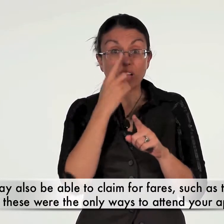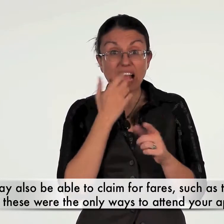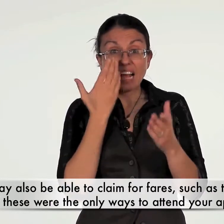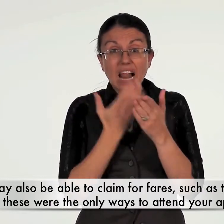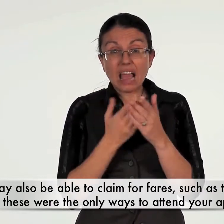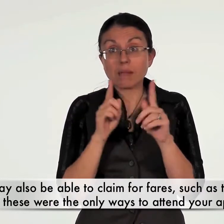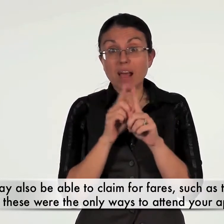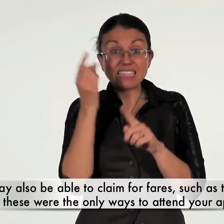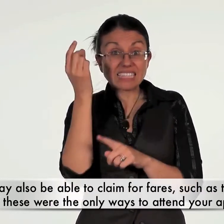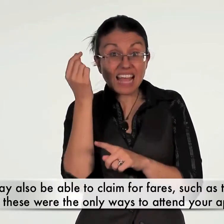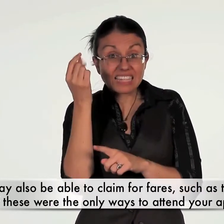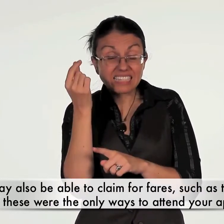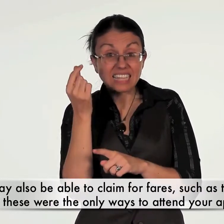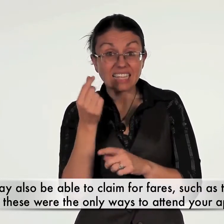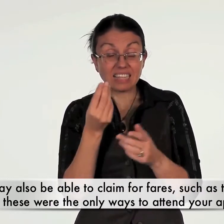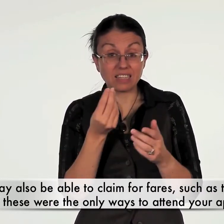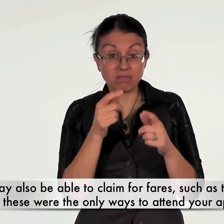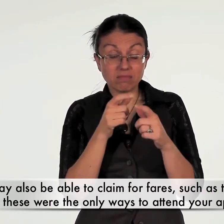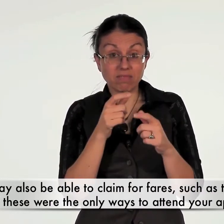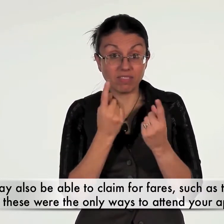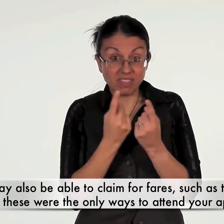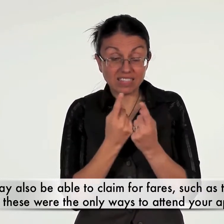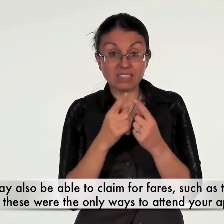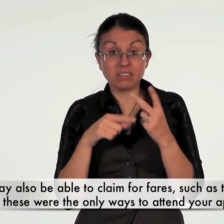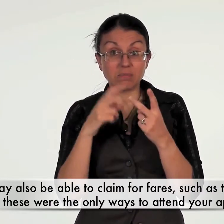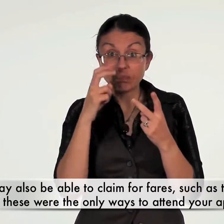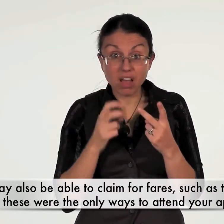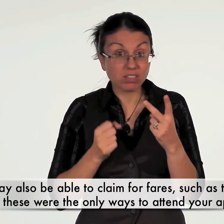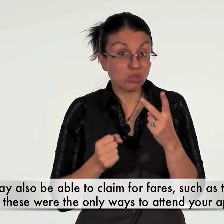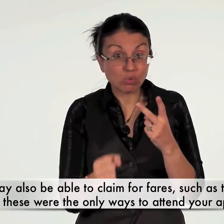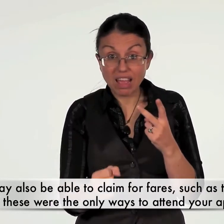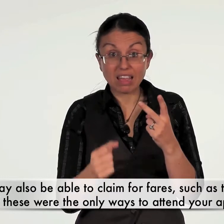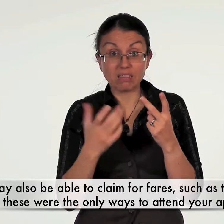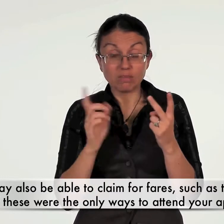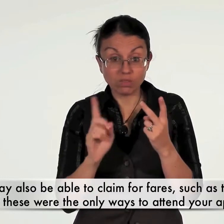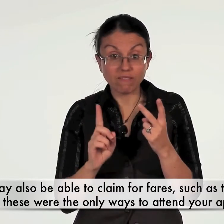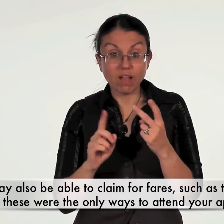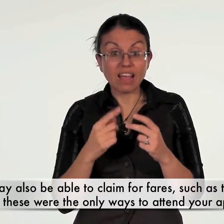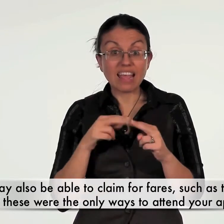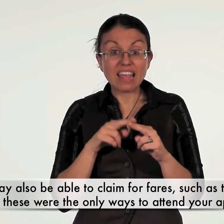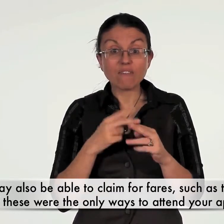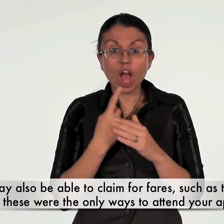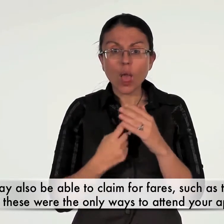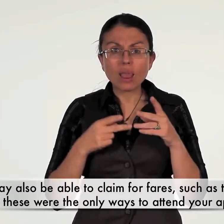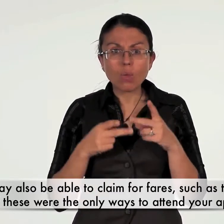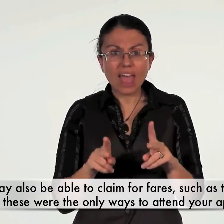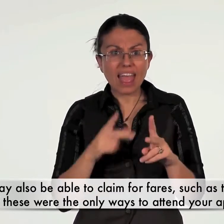you may also be able to claim for fares such as taxi, bus or train if these were the only way